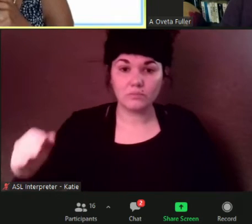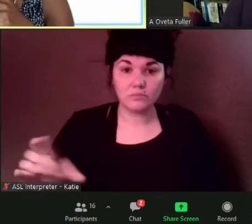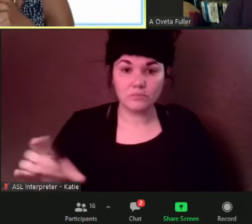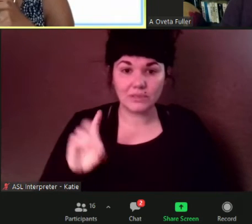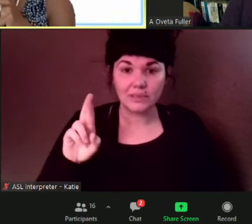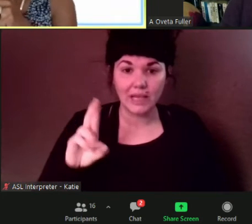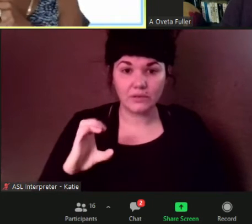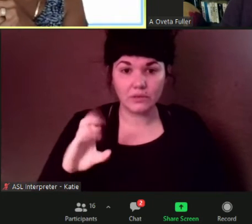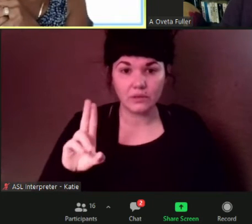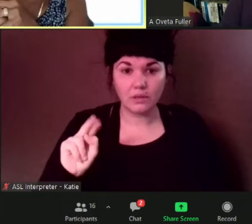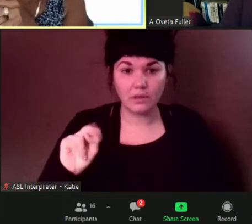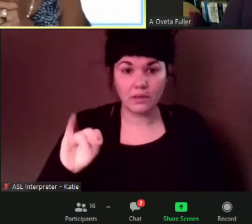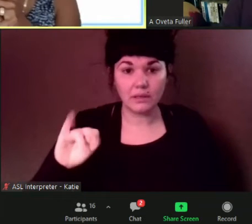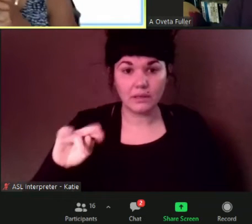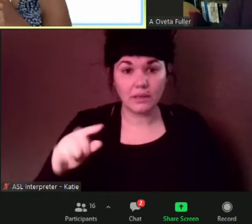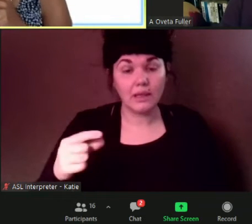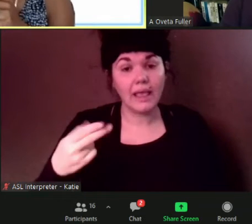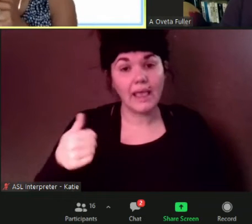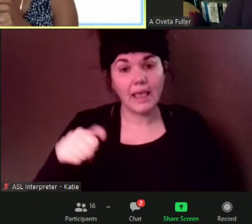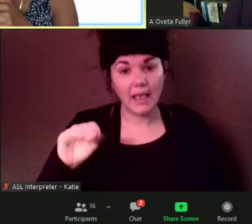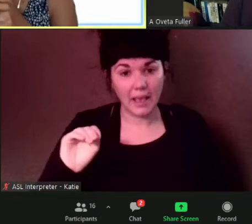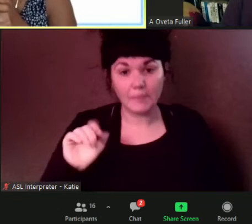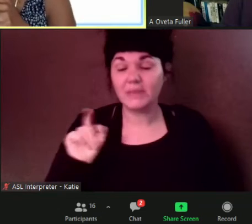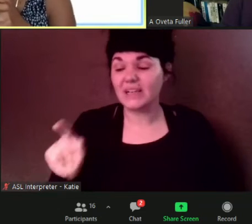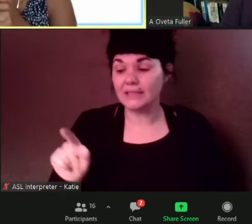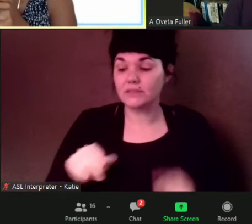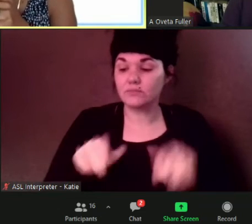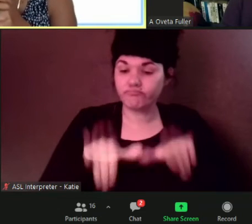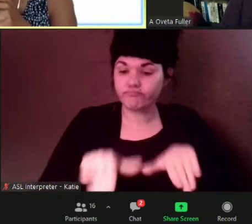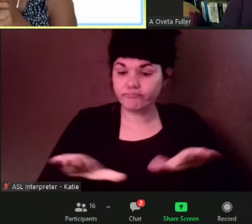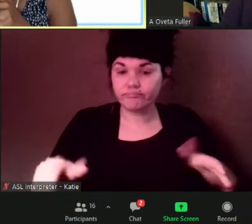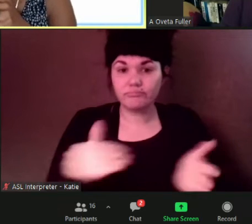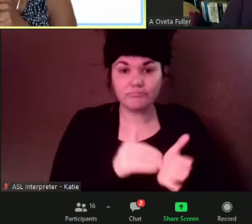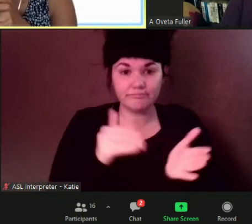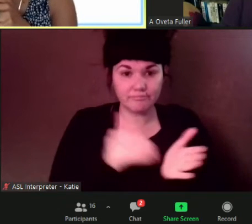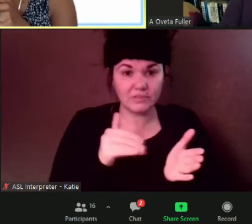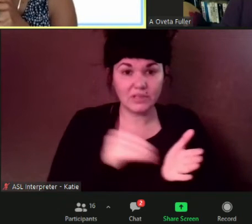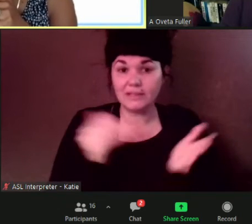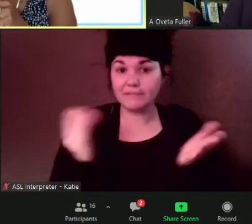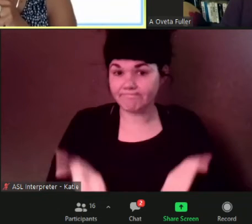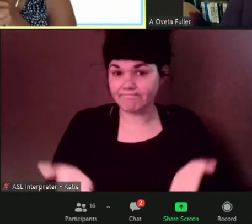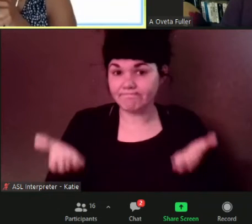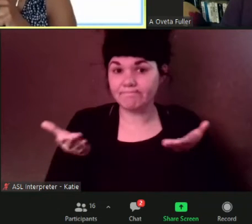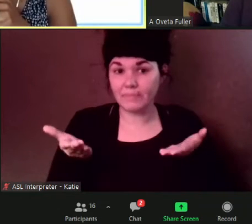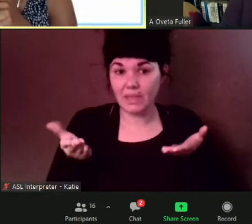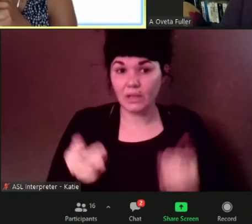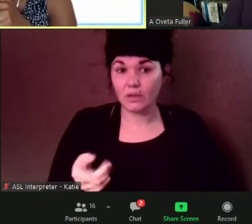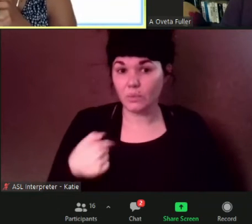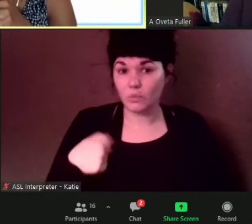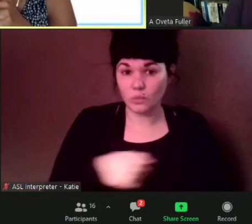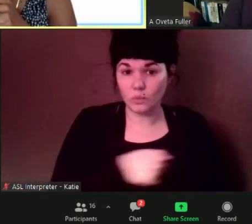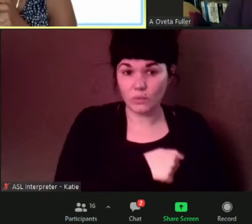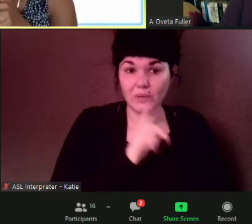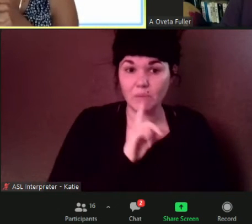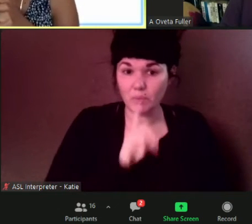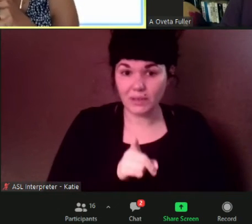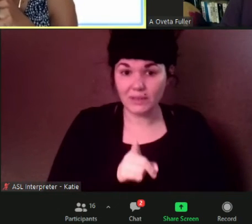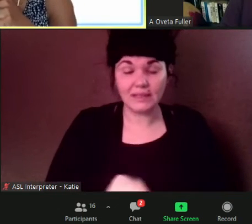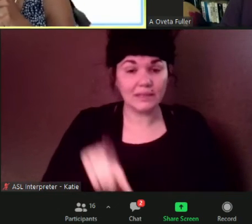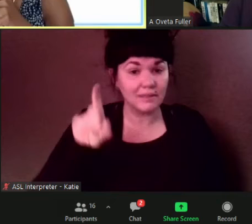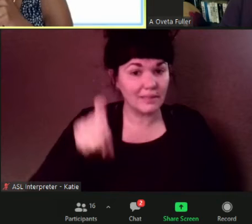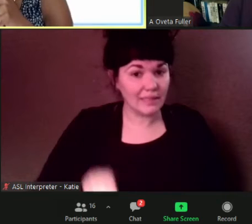health systems who's a pediatrician and um you're really under demand right now we need to hear from you